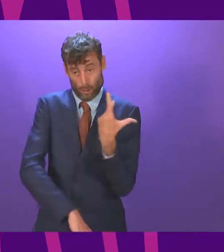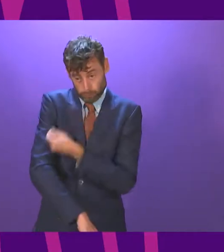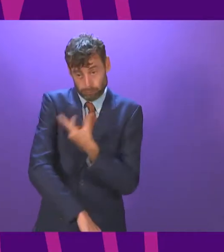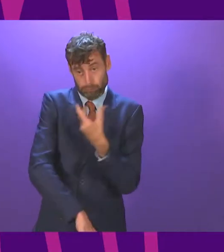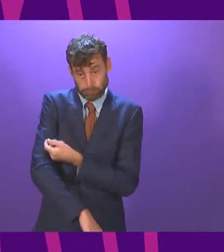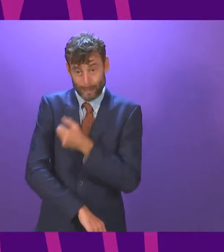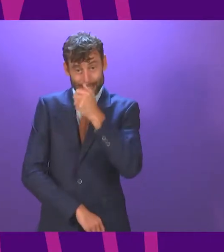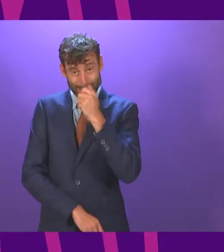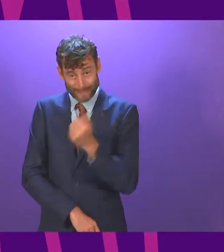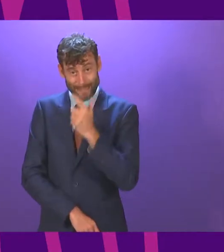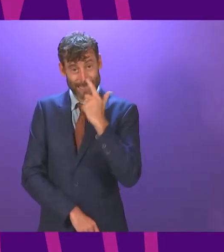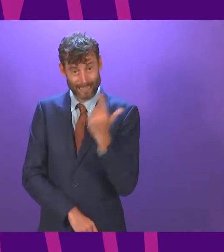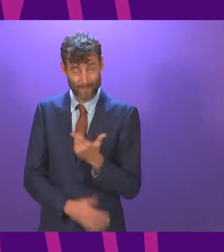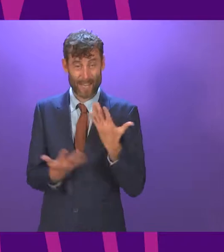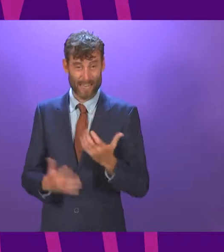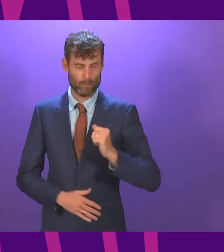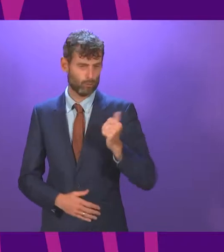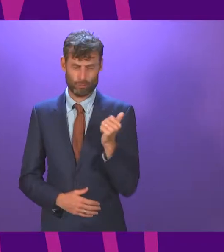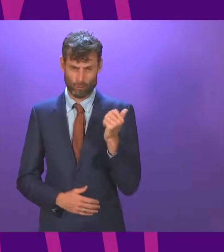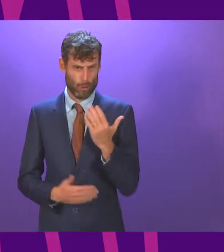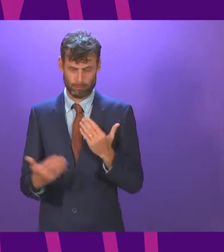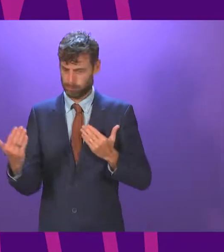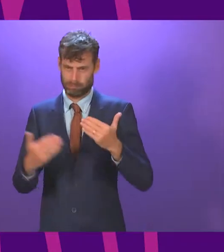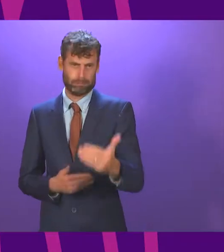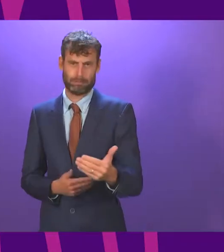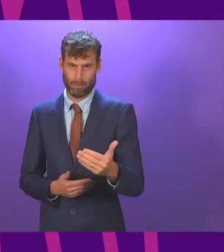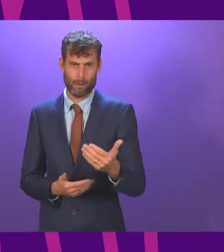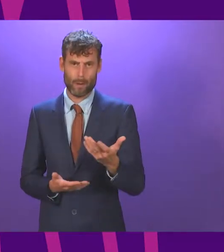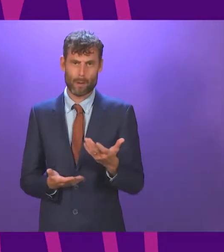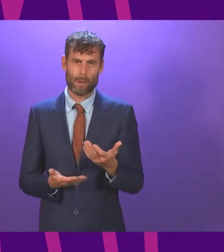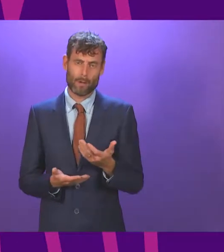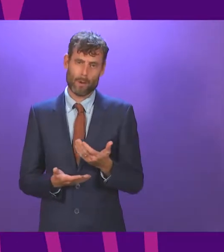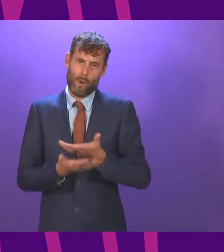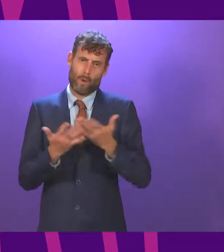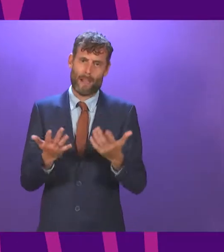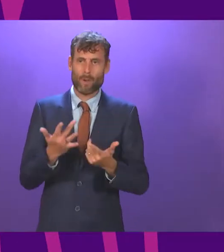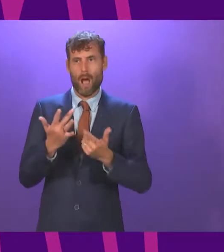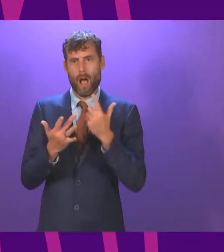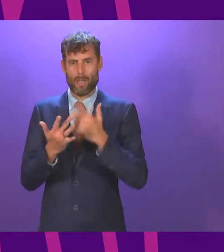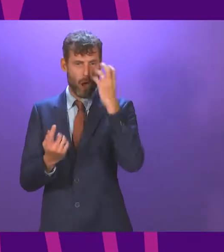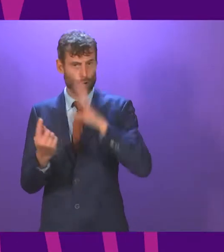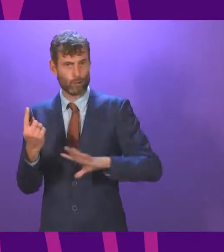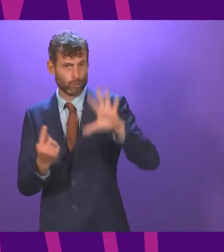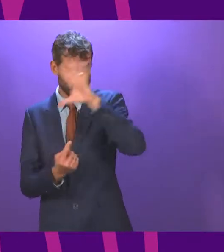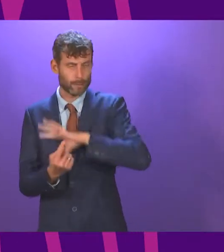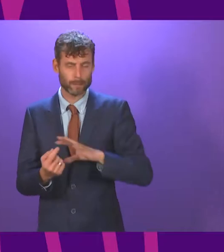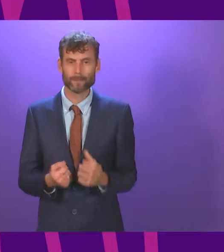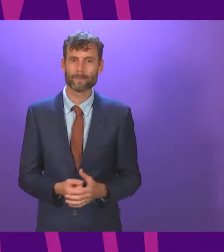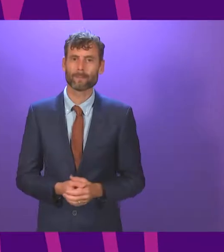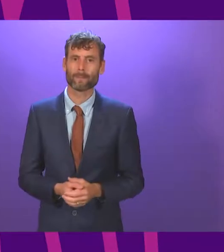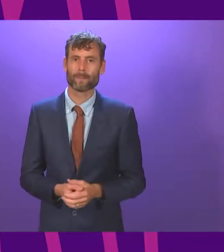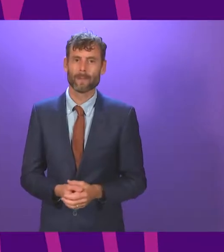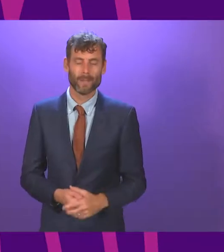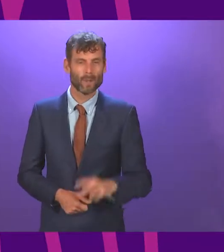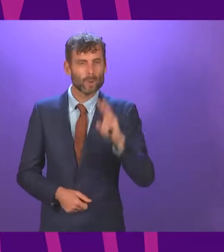and 17 year olds, this puts Scotland significantly ahead of the majority of other world nations. To have